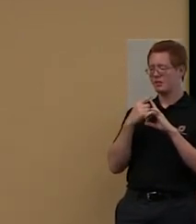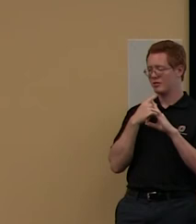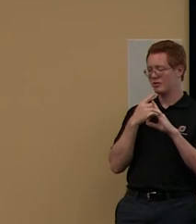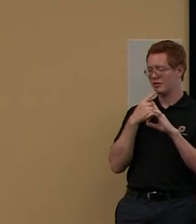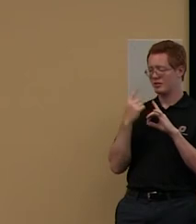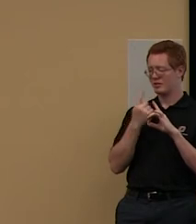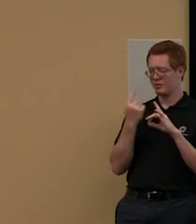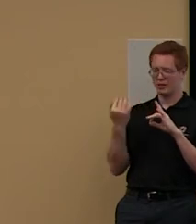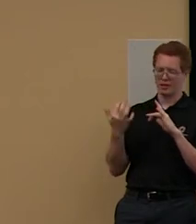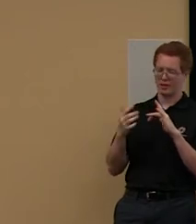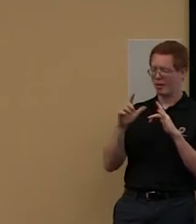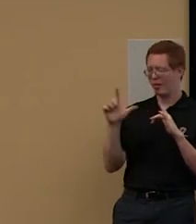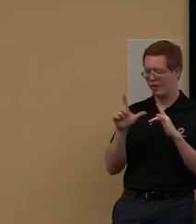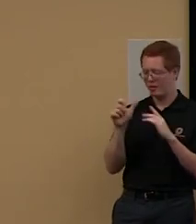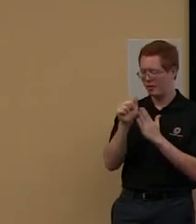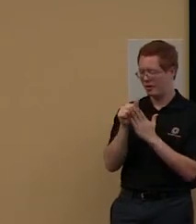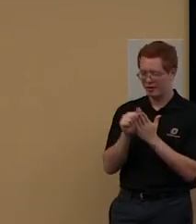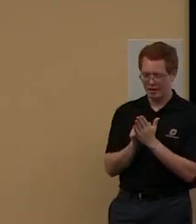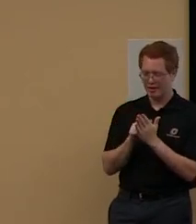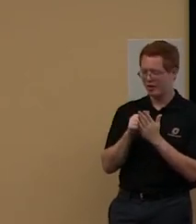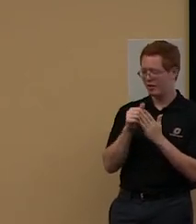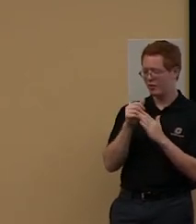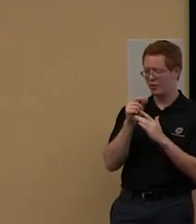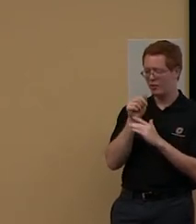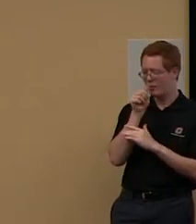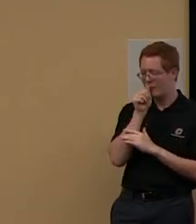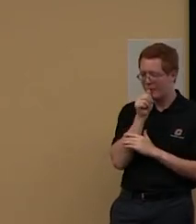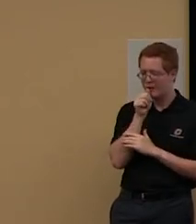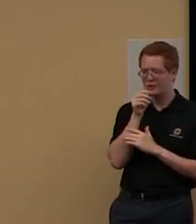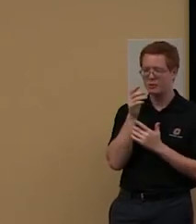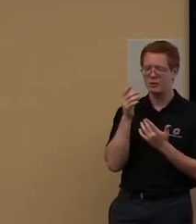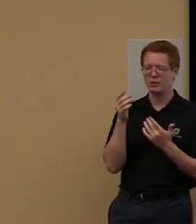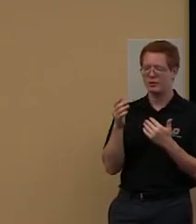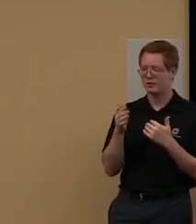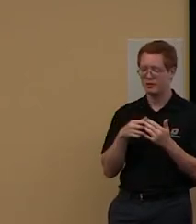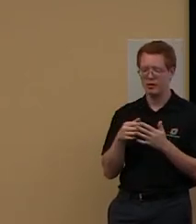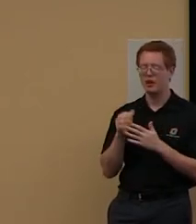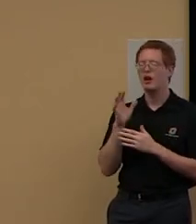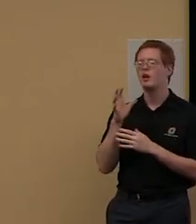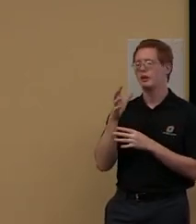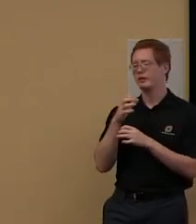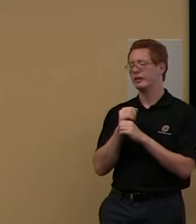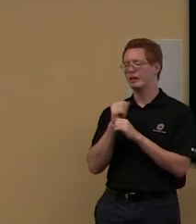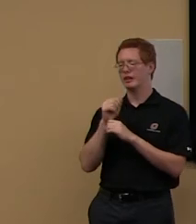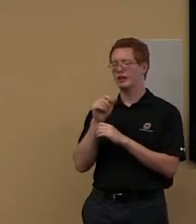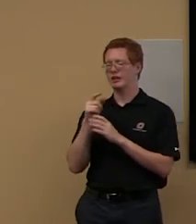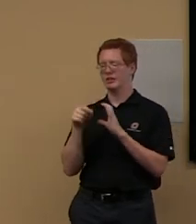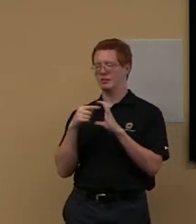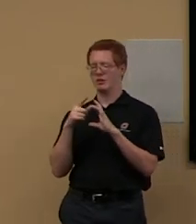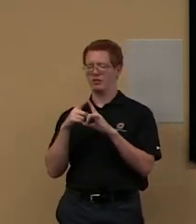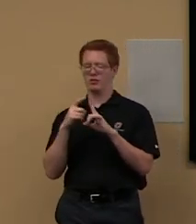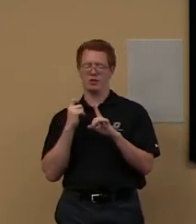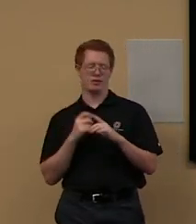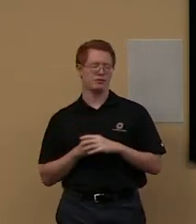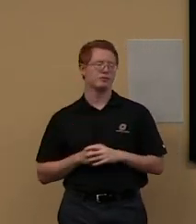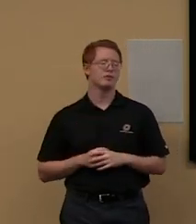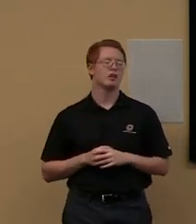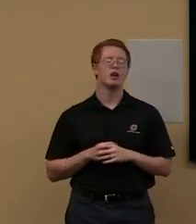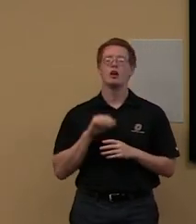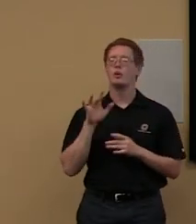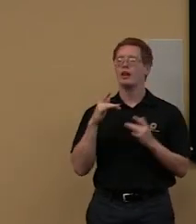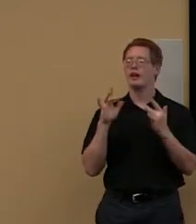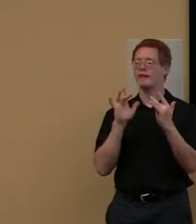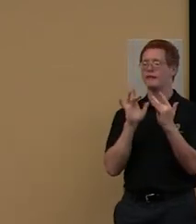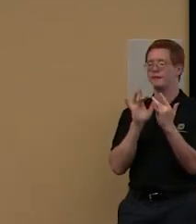account, password reset, or something like that. You'll receive an email from us. And there will be a link in there.